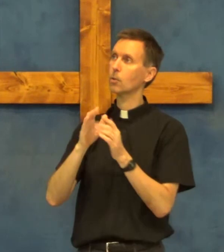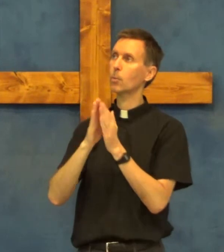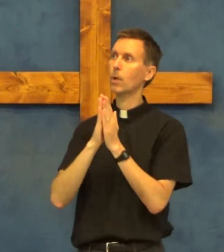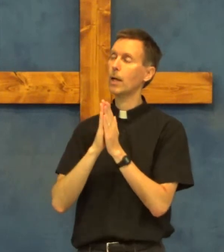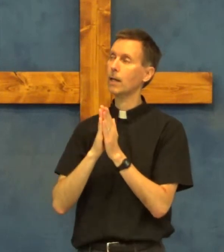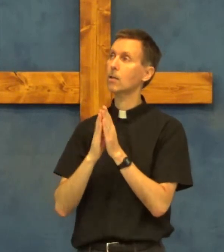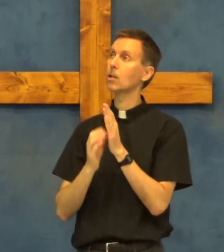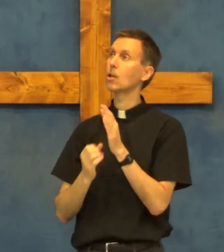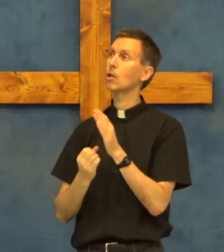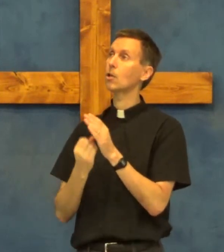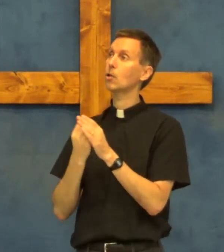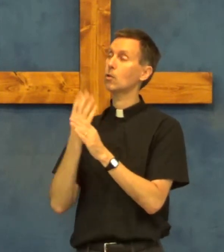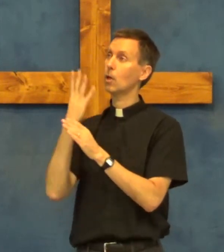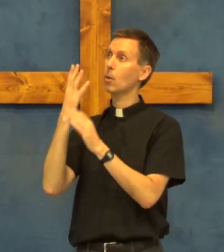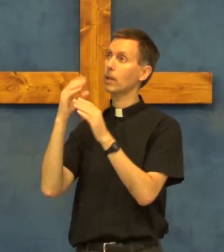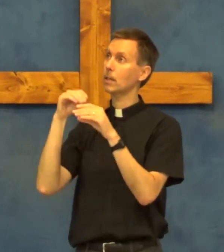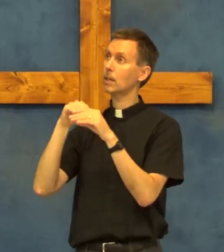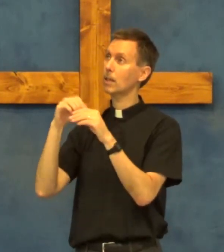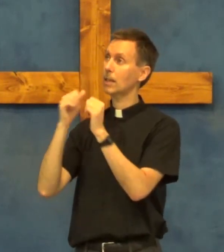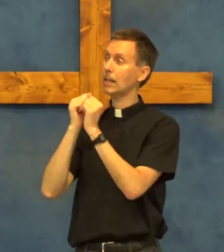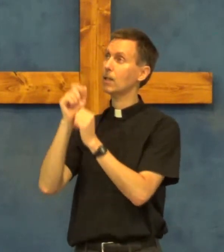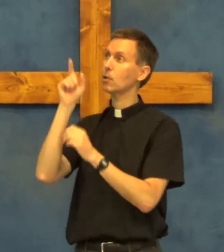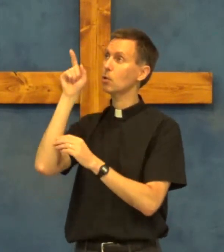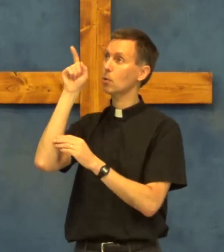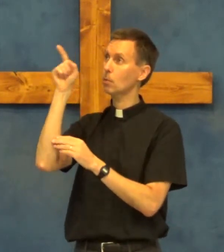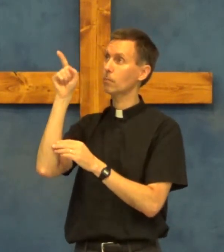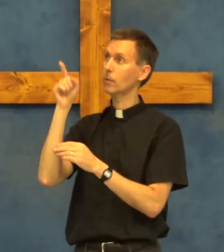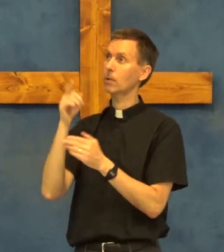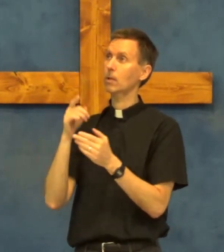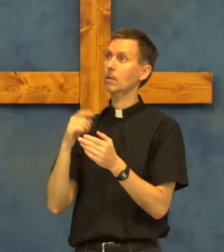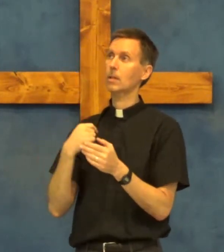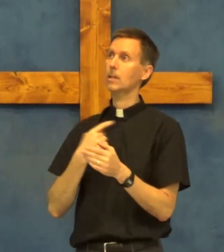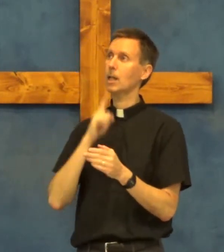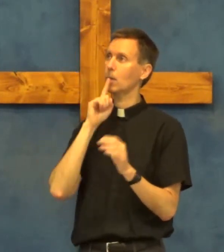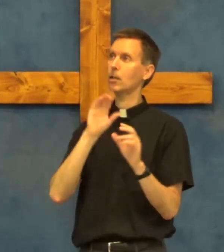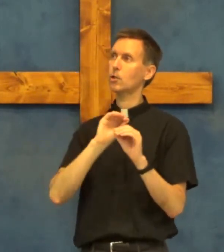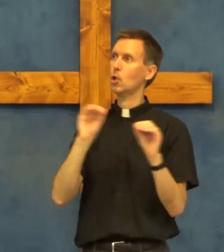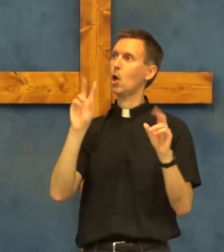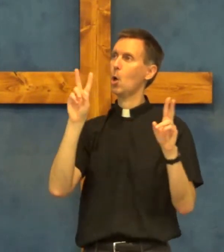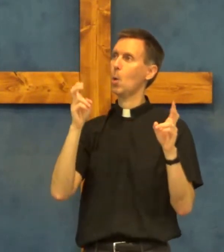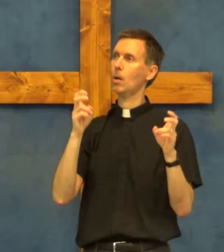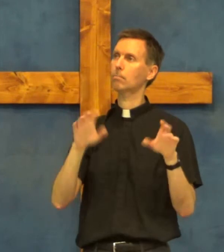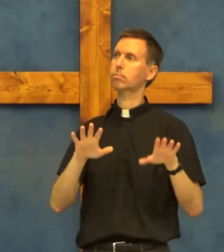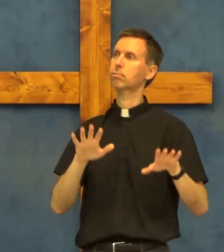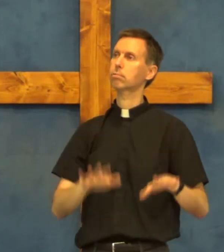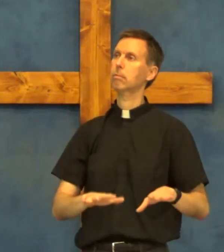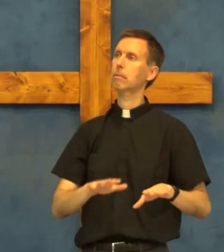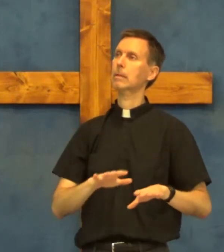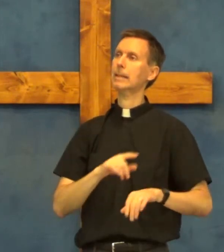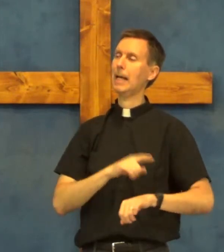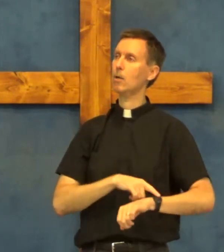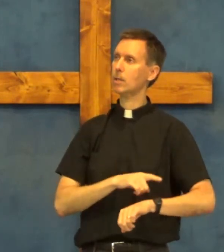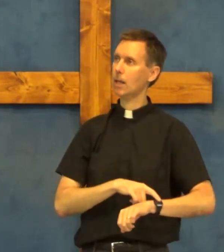praying growing in you that there is no downtime